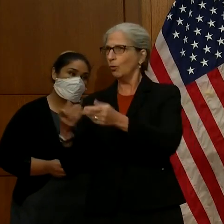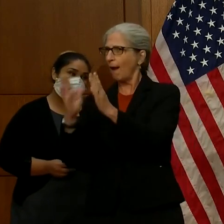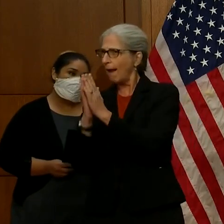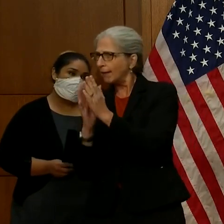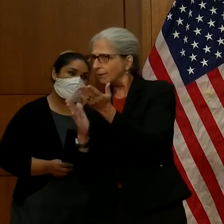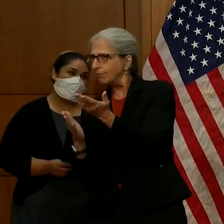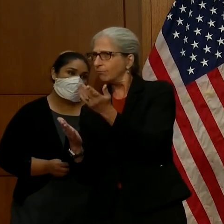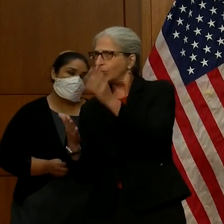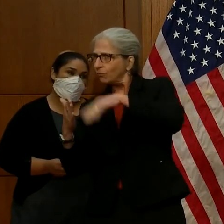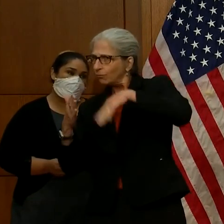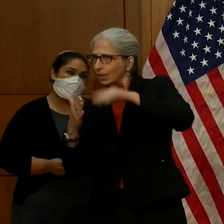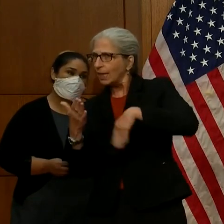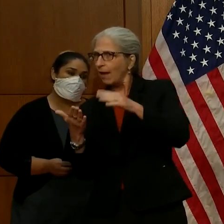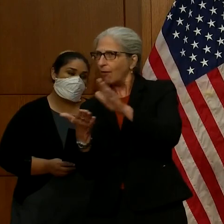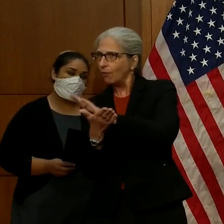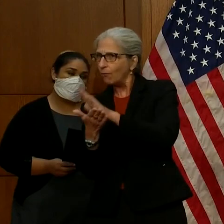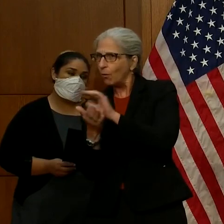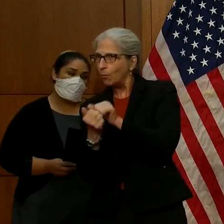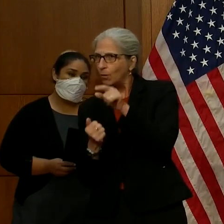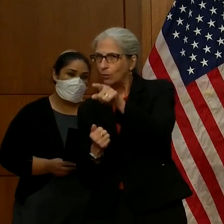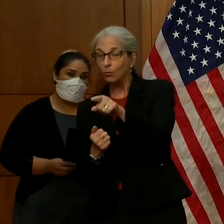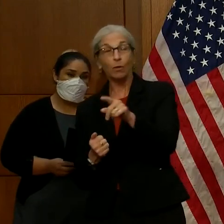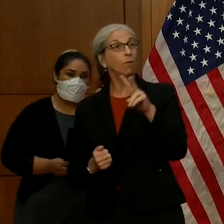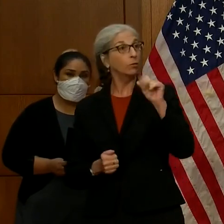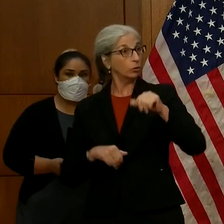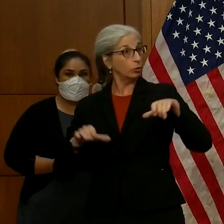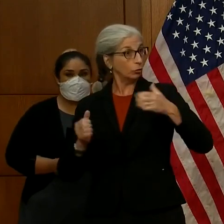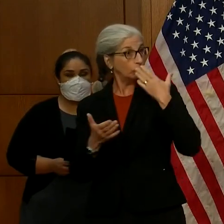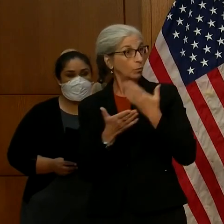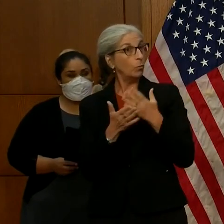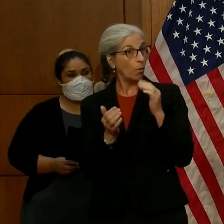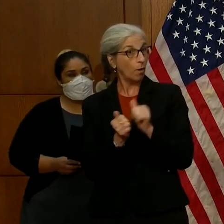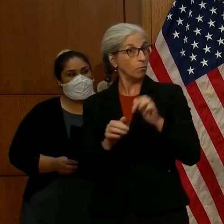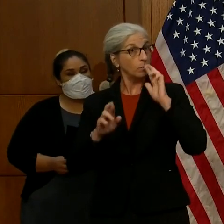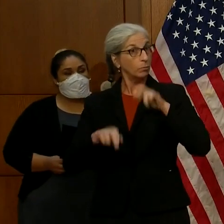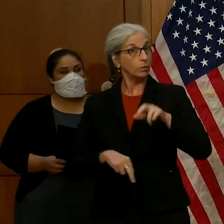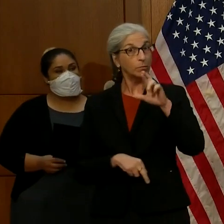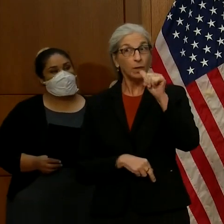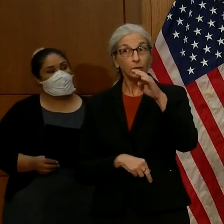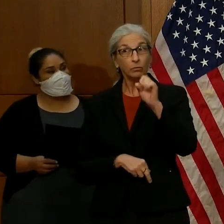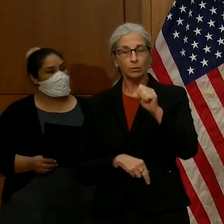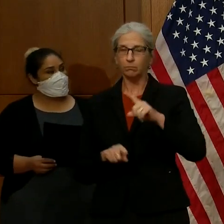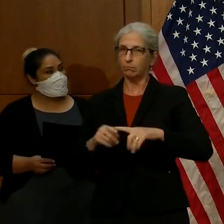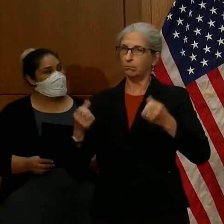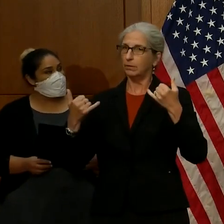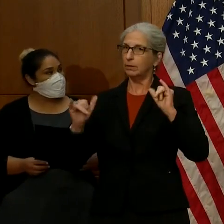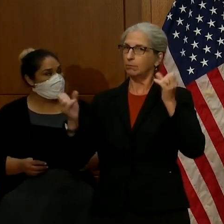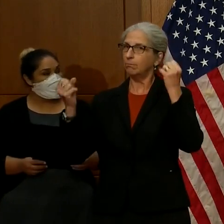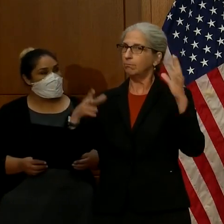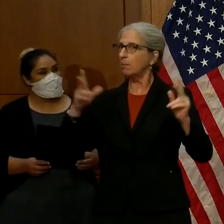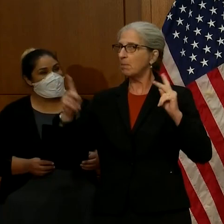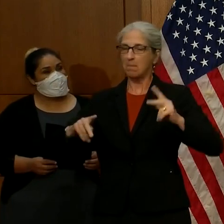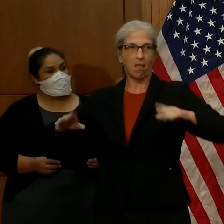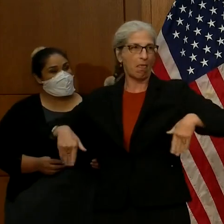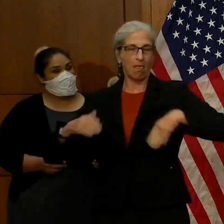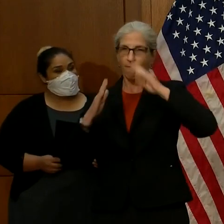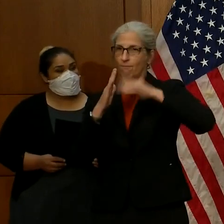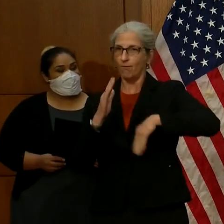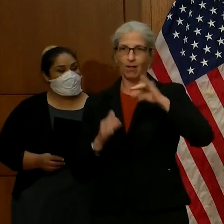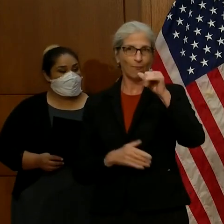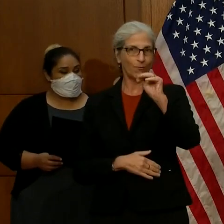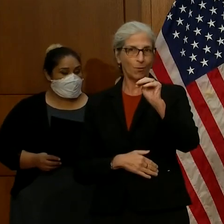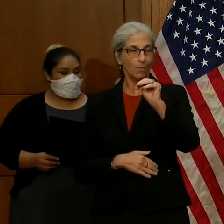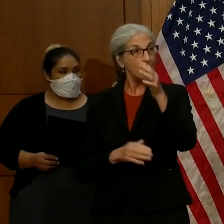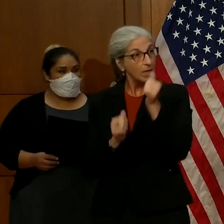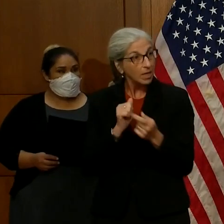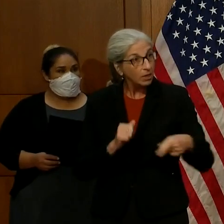Virginia is doing well in our response rates, and I'm so proud of our progress, but there's still many Virginians who haven't been counted. Each of you